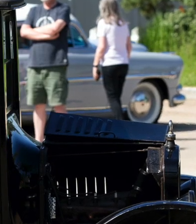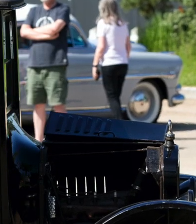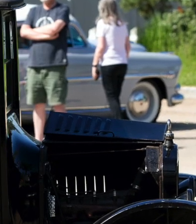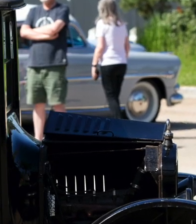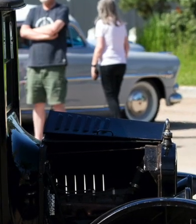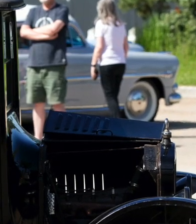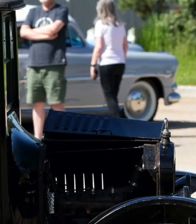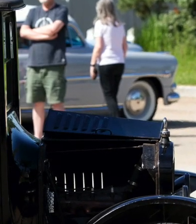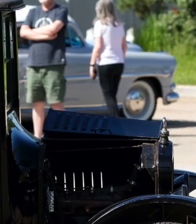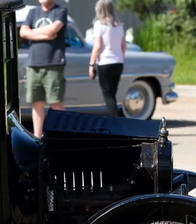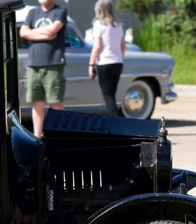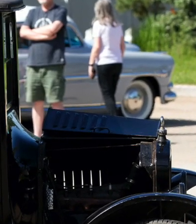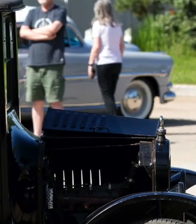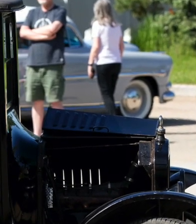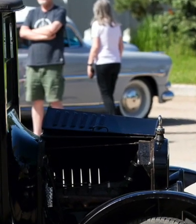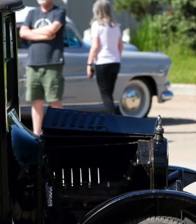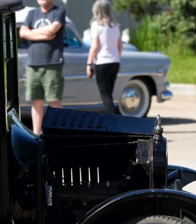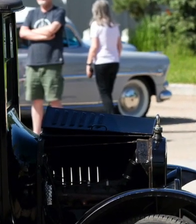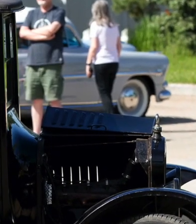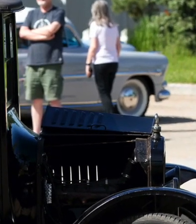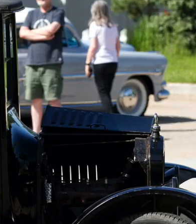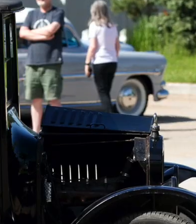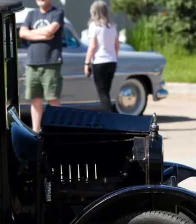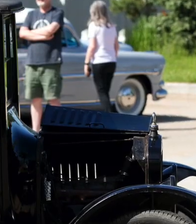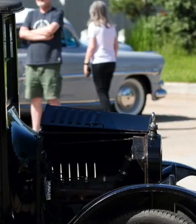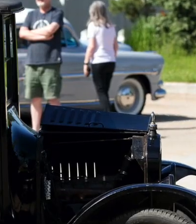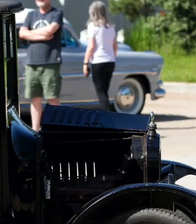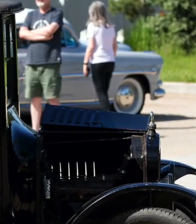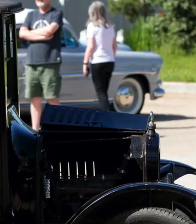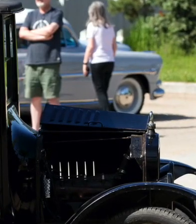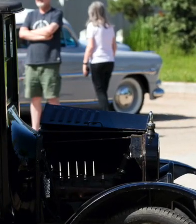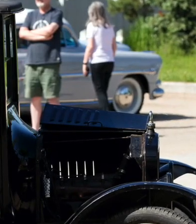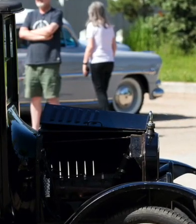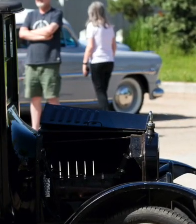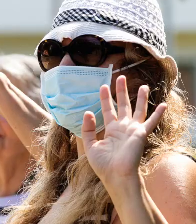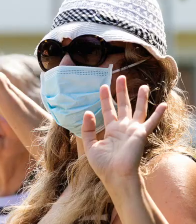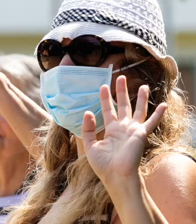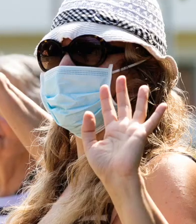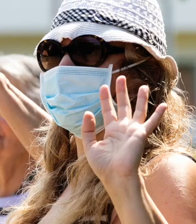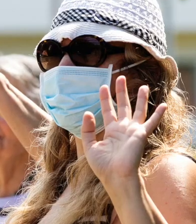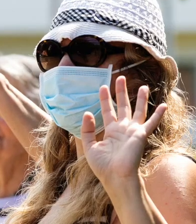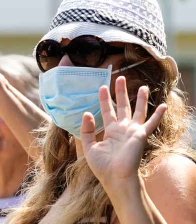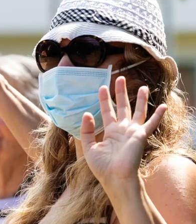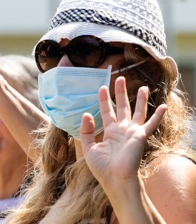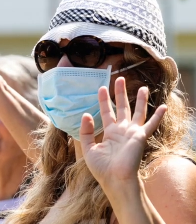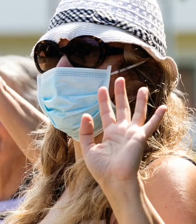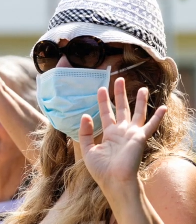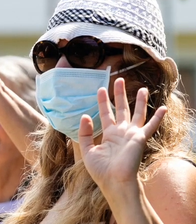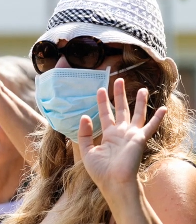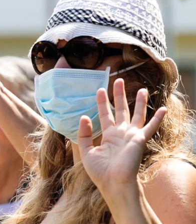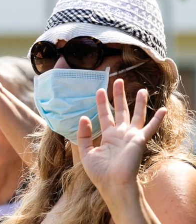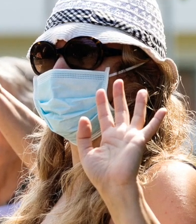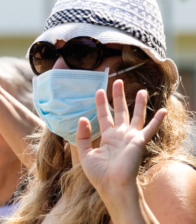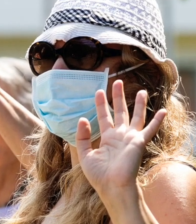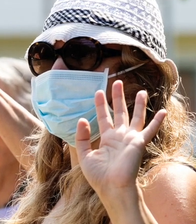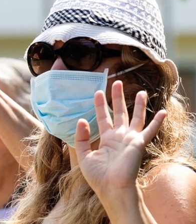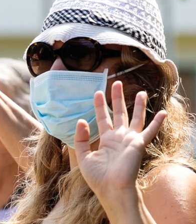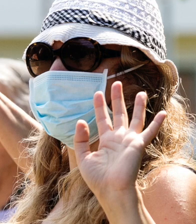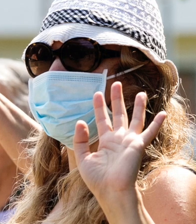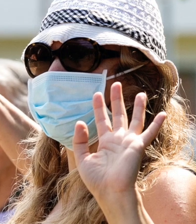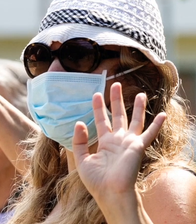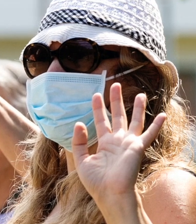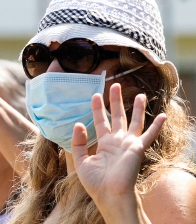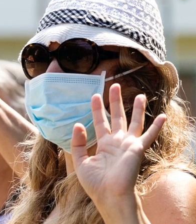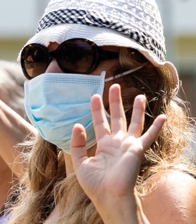that we did wait for the evidence to accumulate before we made recommendations. It is becoming increasingly clear that when people are